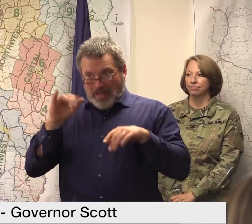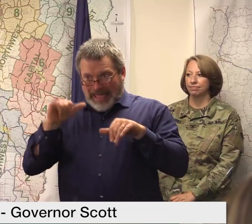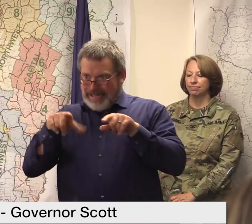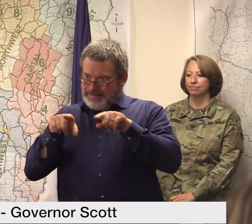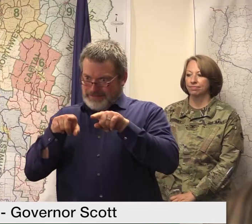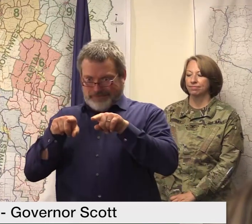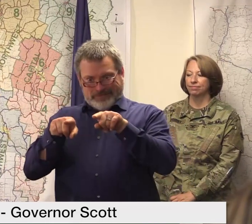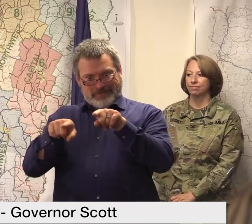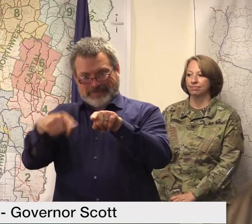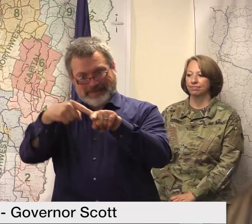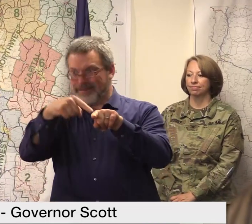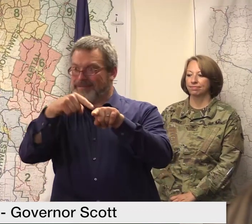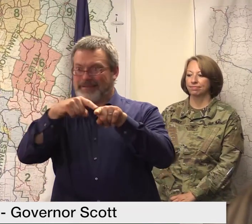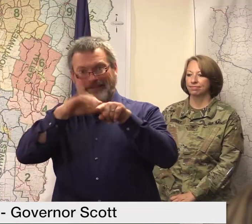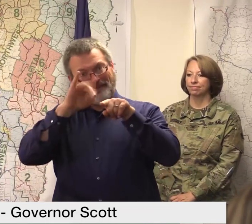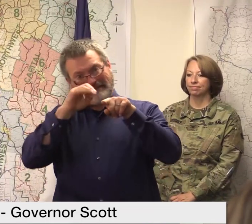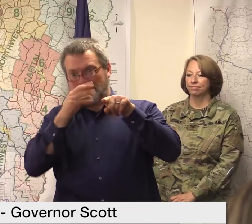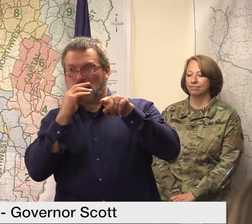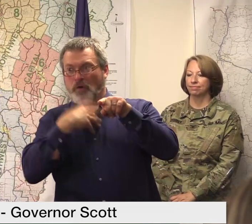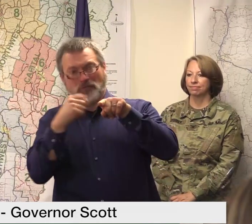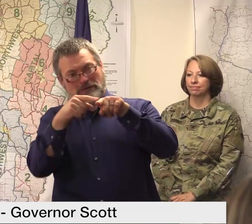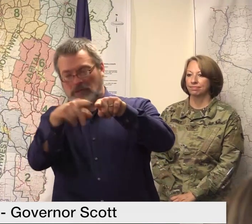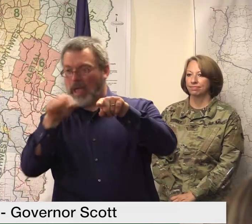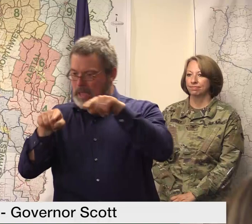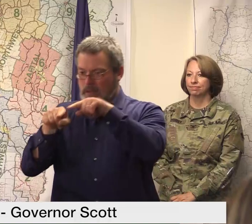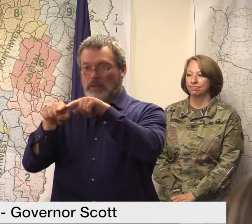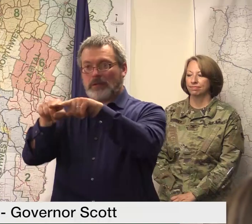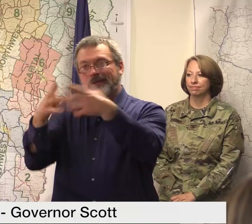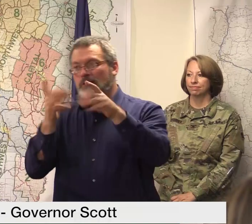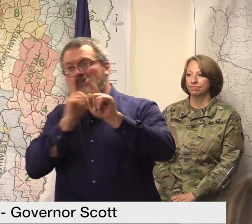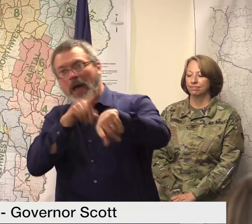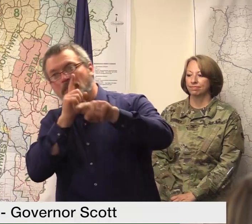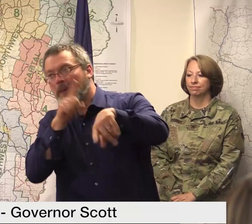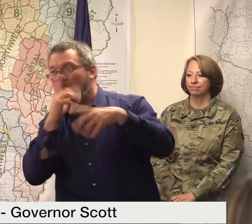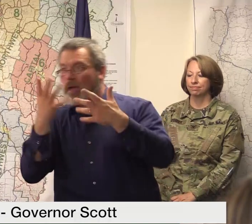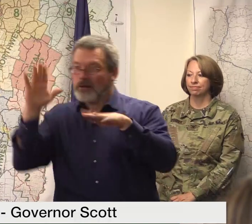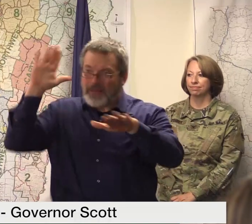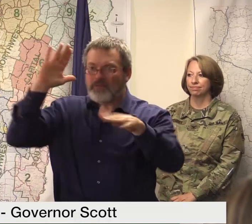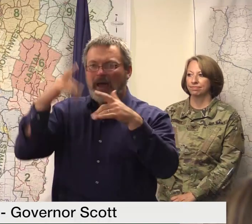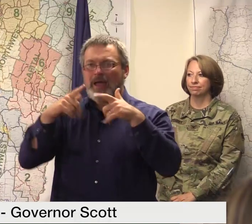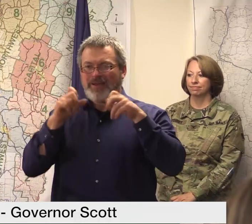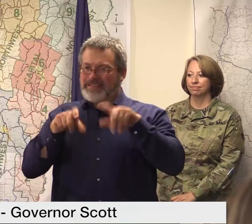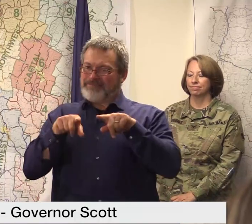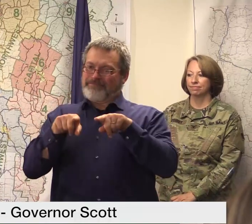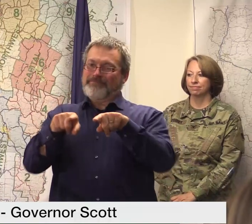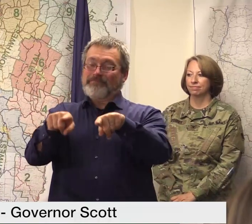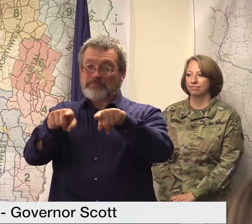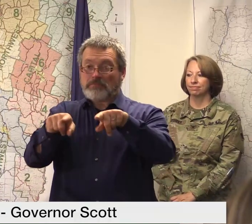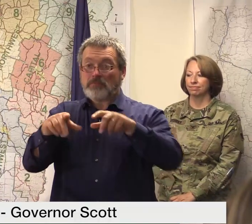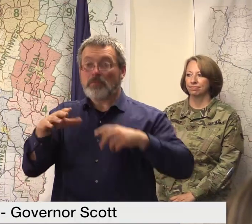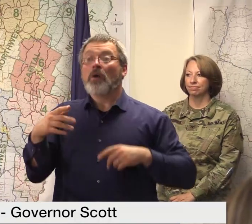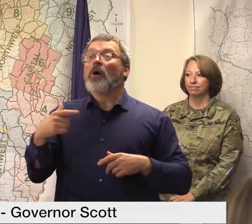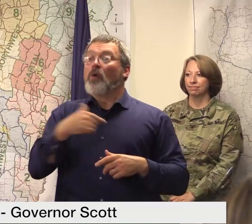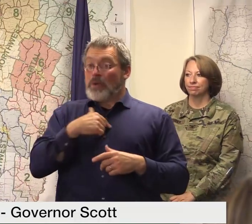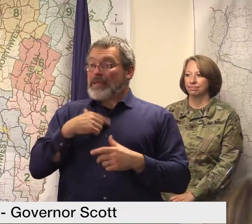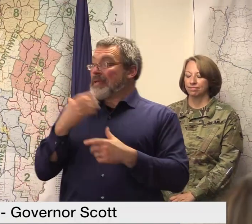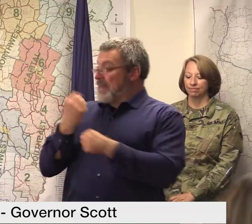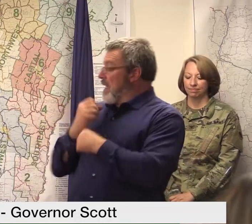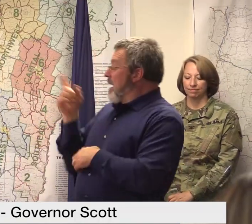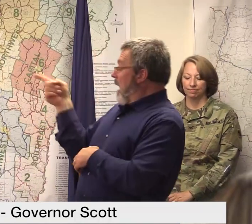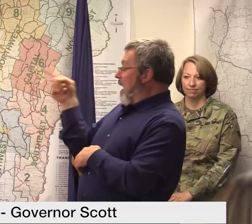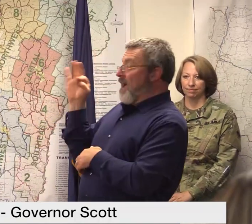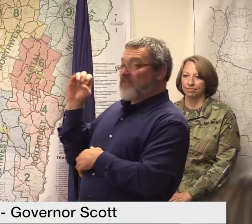to see where we're at uh as we move forward we have uh funding available now we're receiving help from